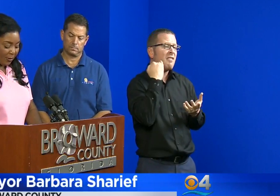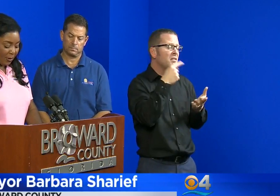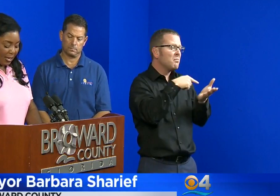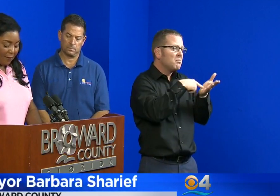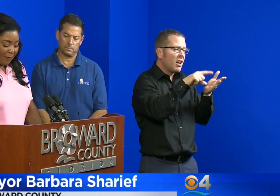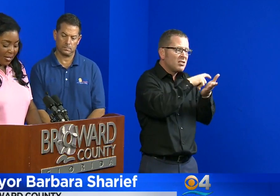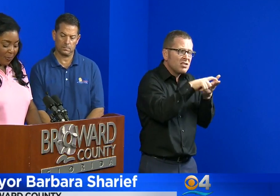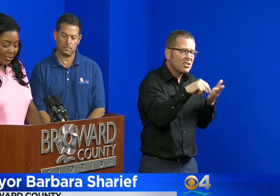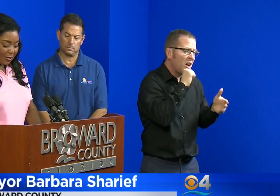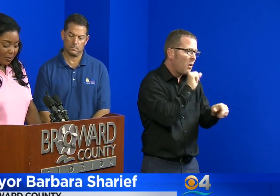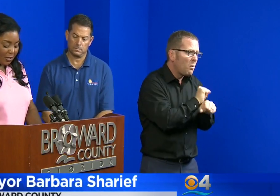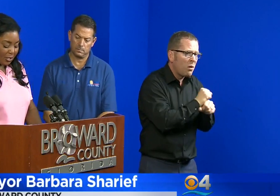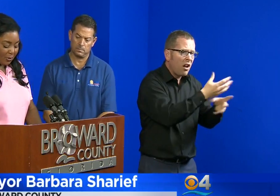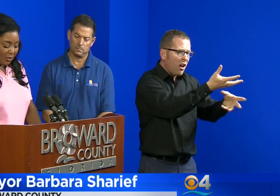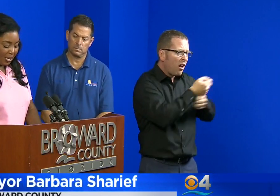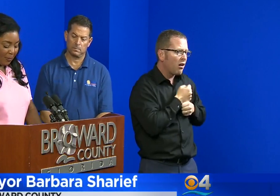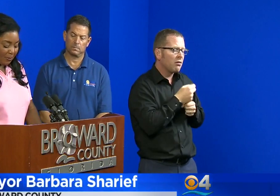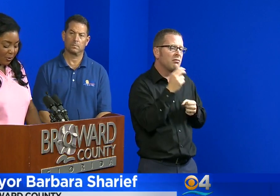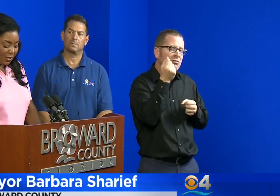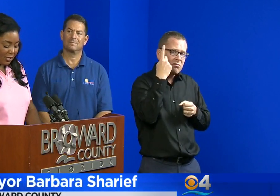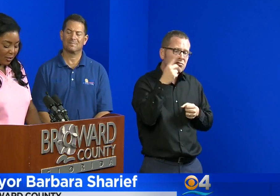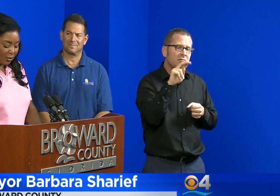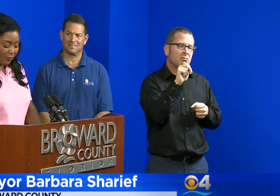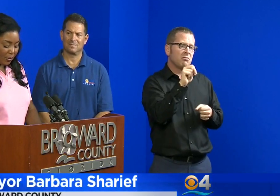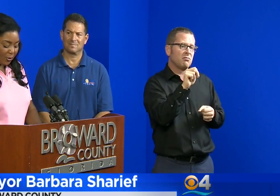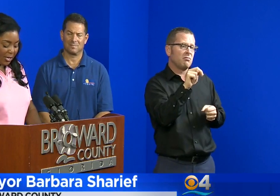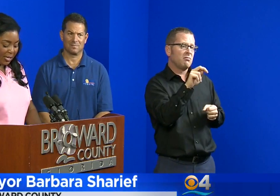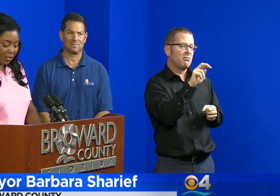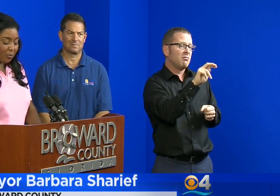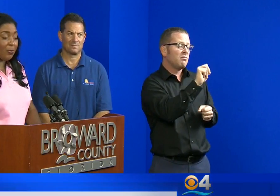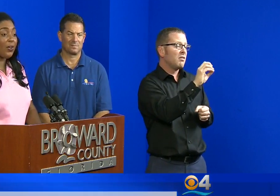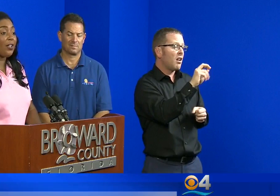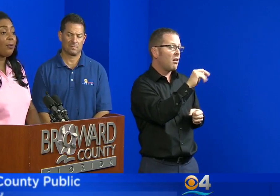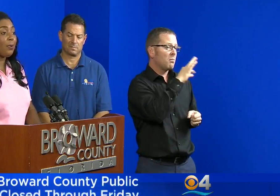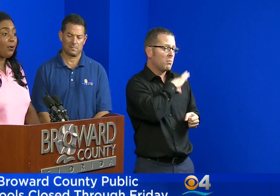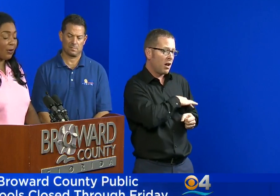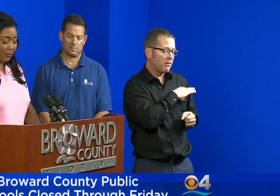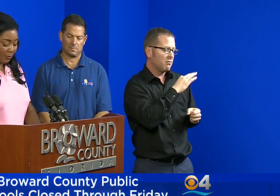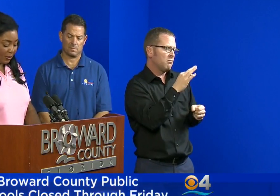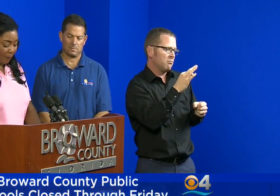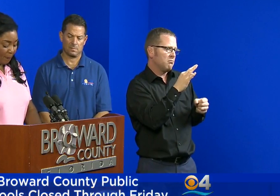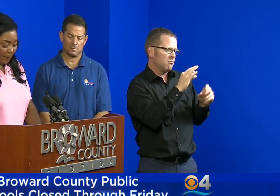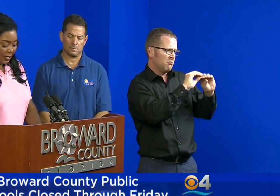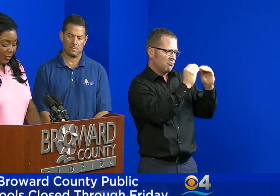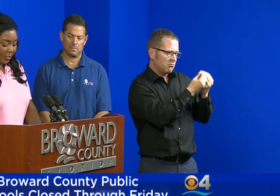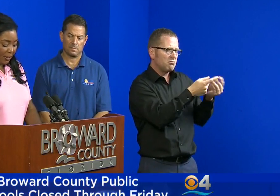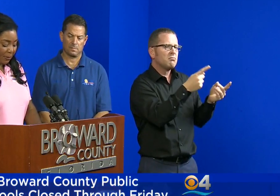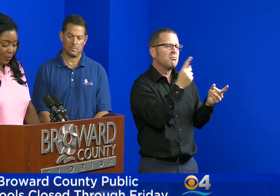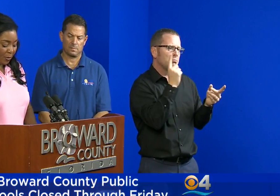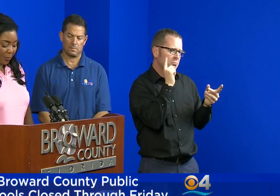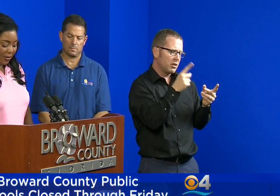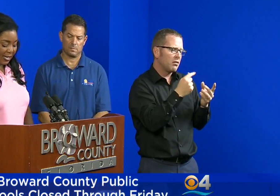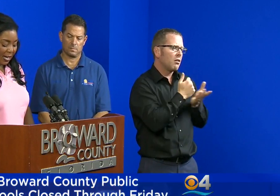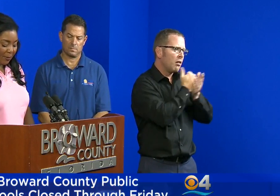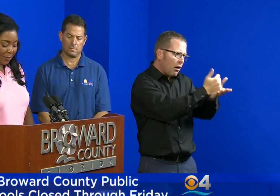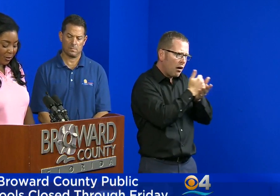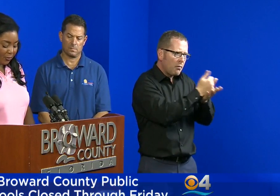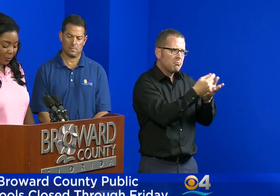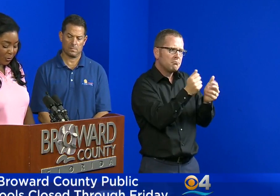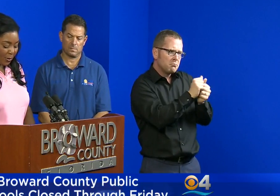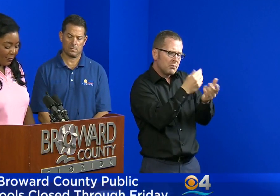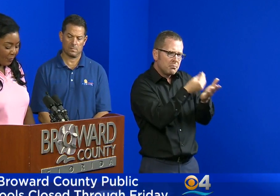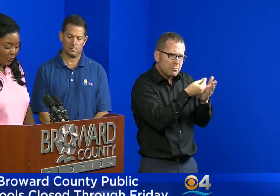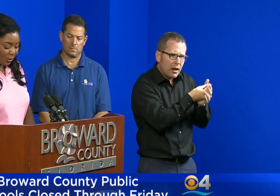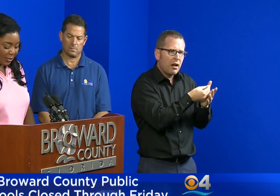-for-profit and faith-based community will step up to assist those of you ineligible for other programs. JetBlue will provide hot